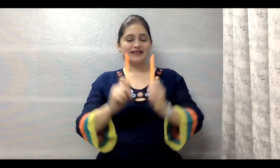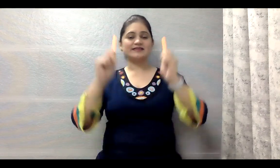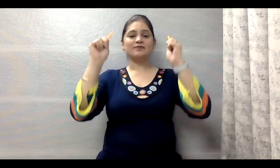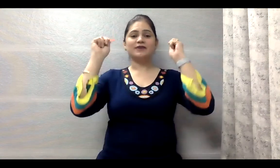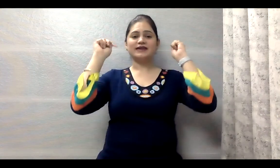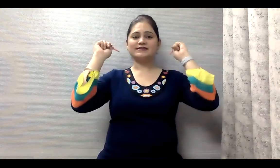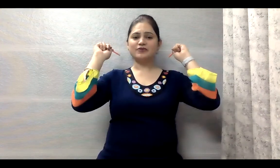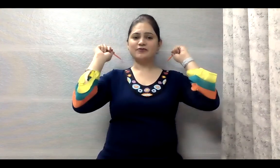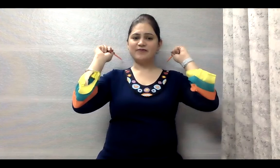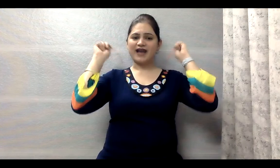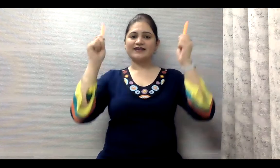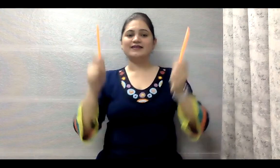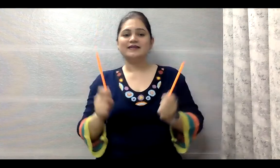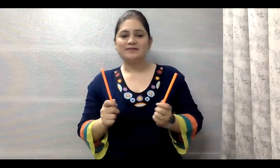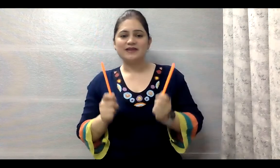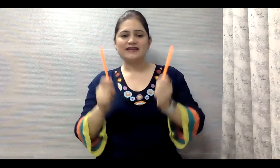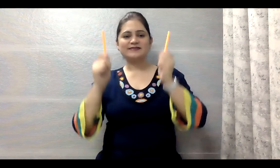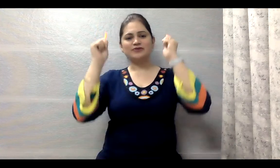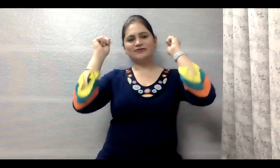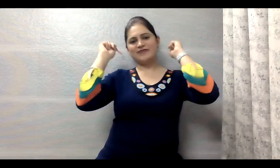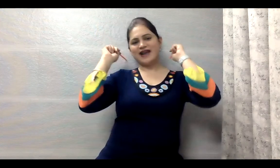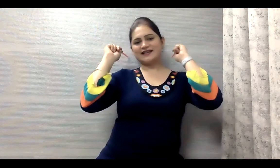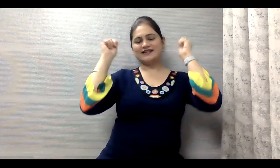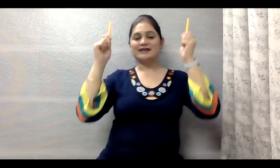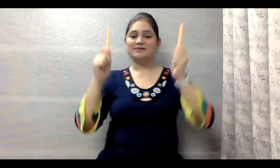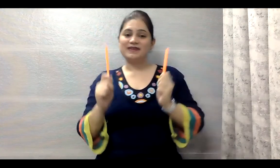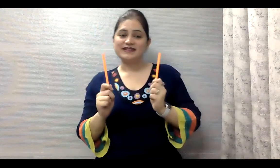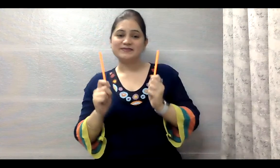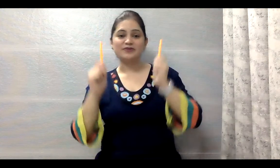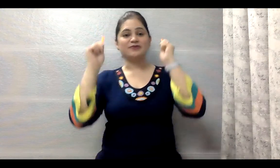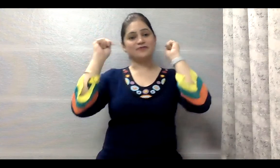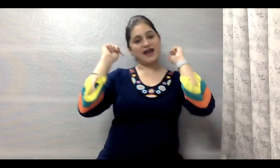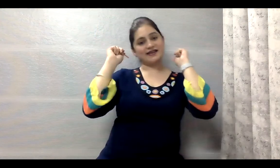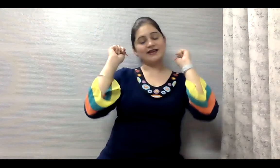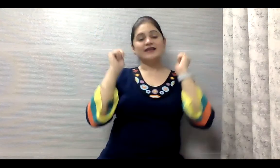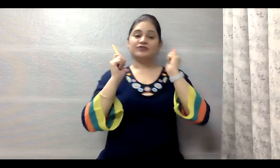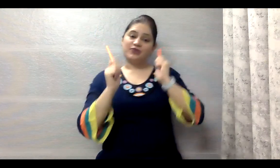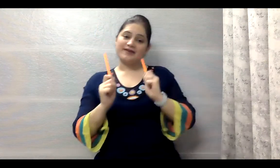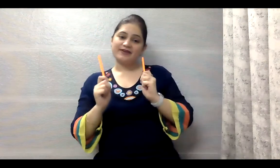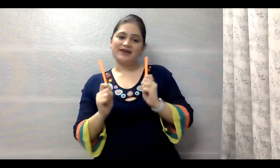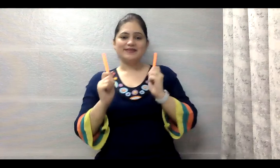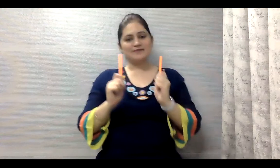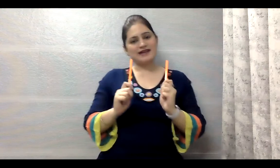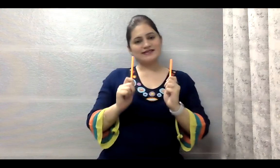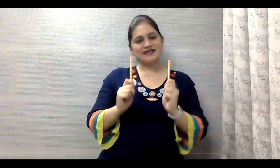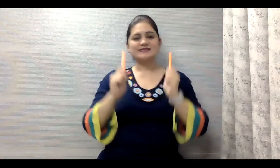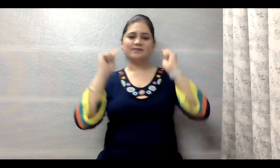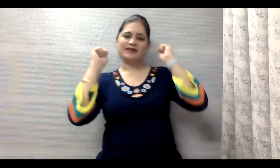says, please move back, please move back, please move back. The driver on the bus says, please